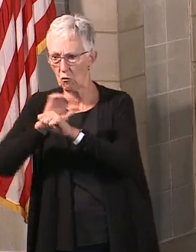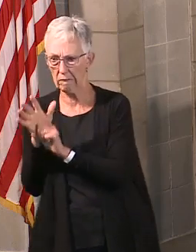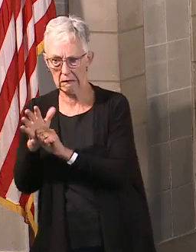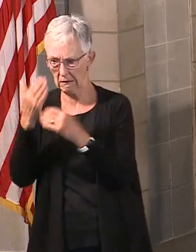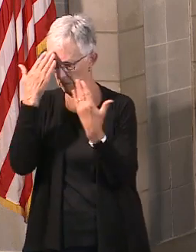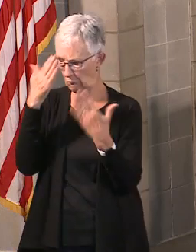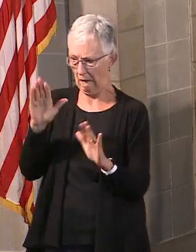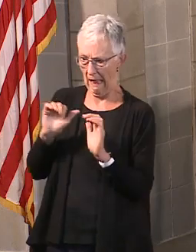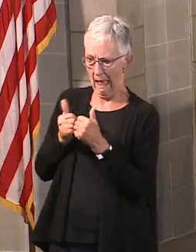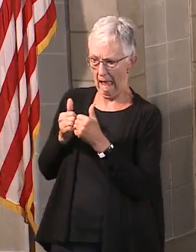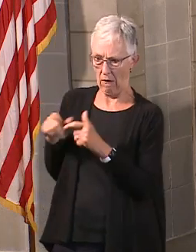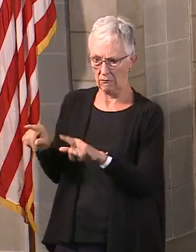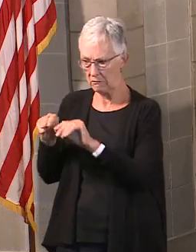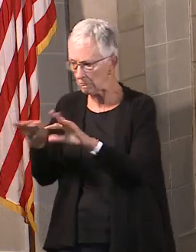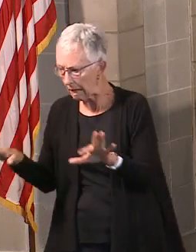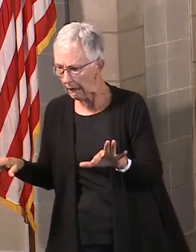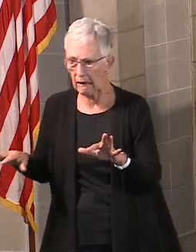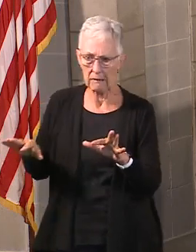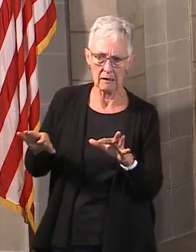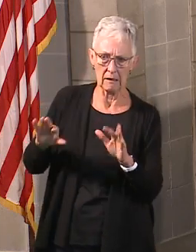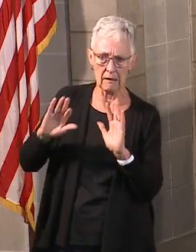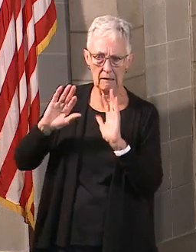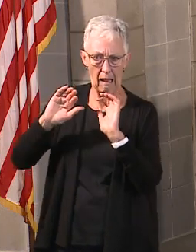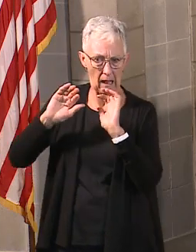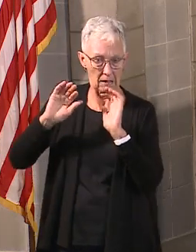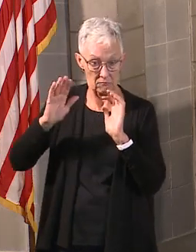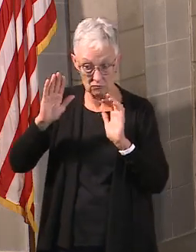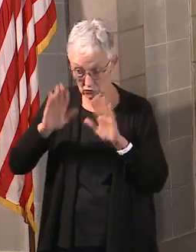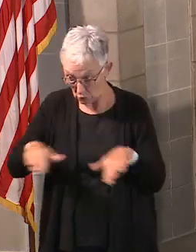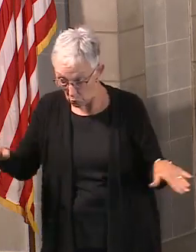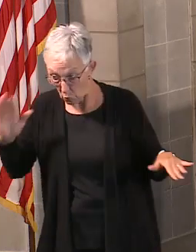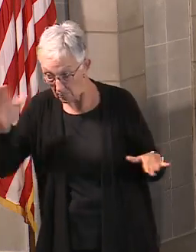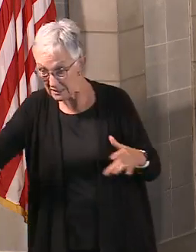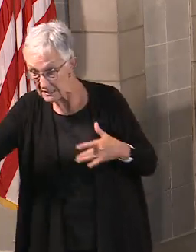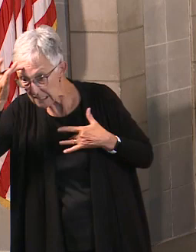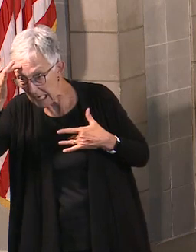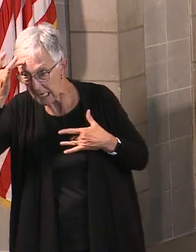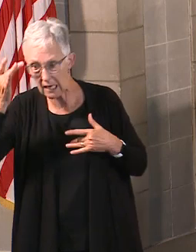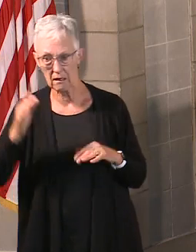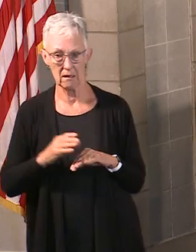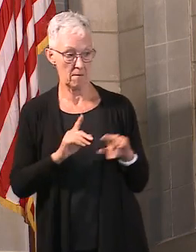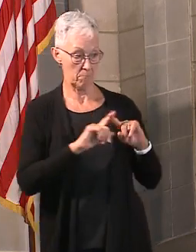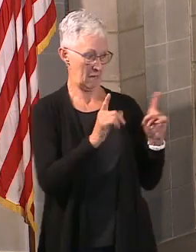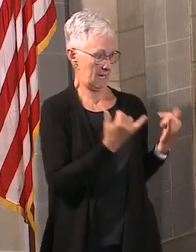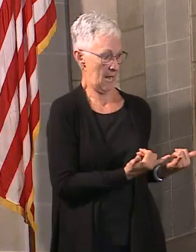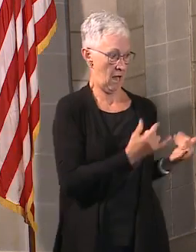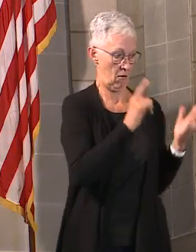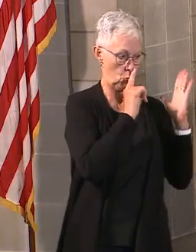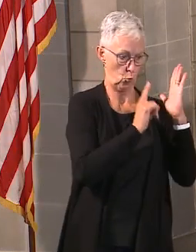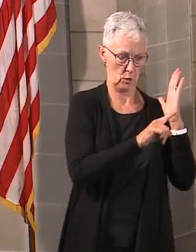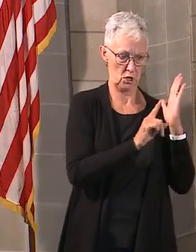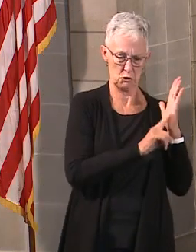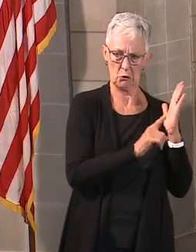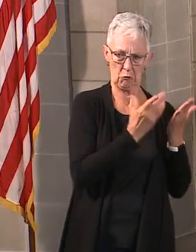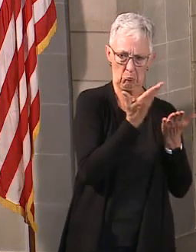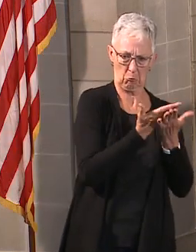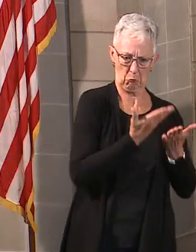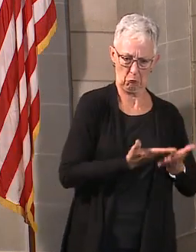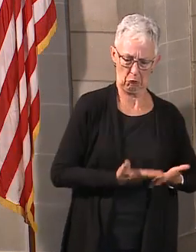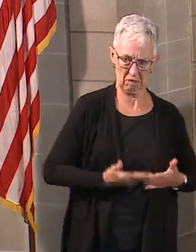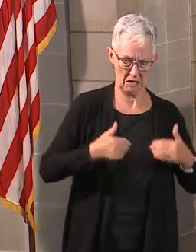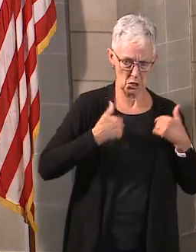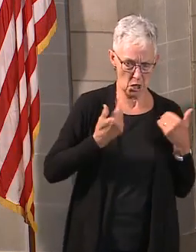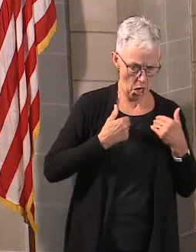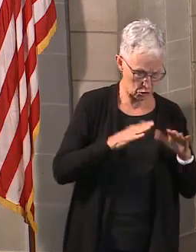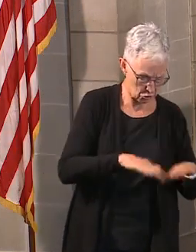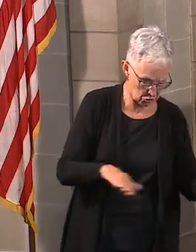there's still a lot we don't know. But the early research shows that younger kids are not as impacted by the coronavirus, that they don't